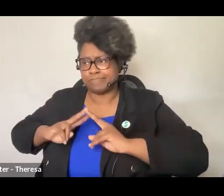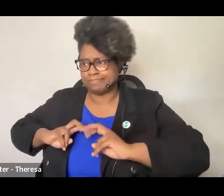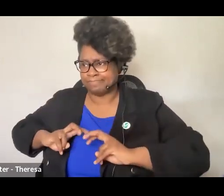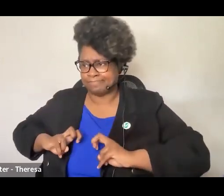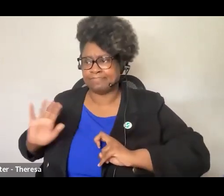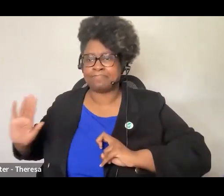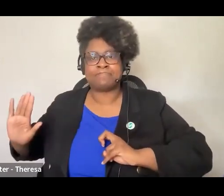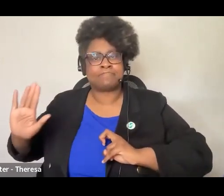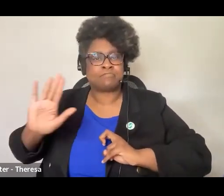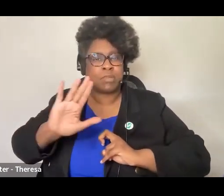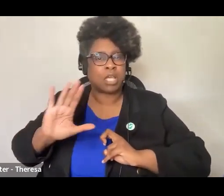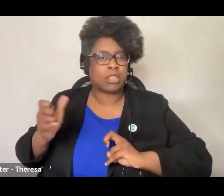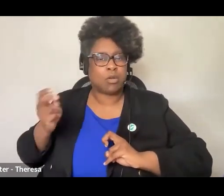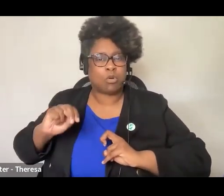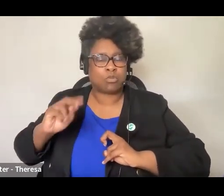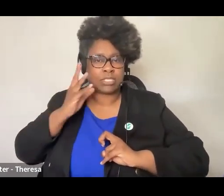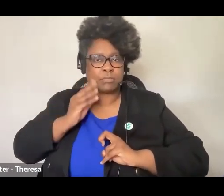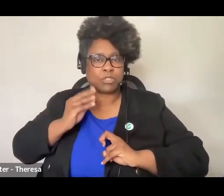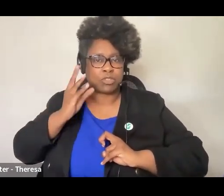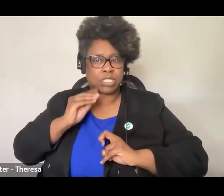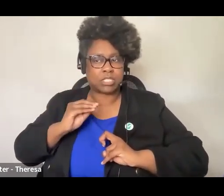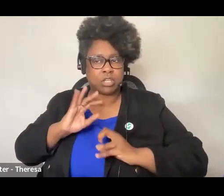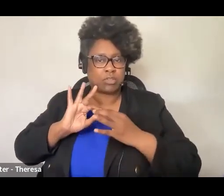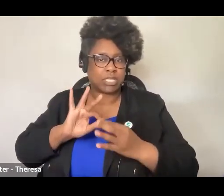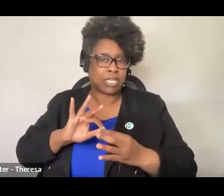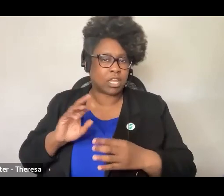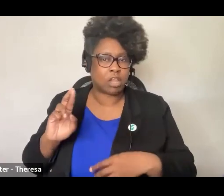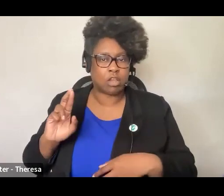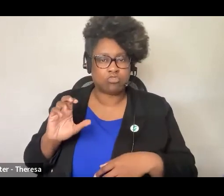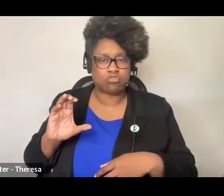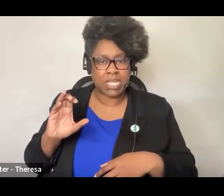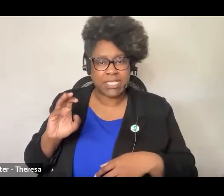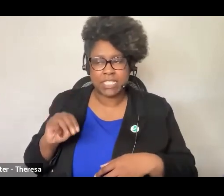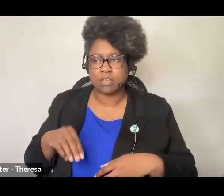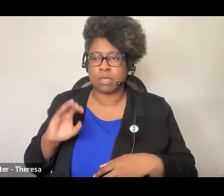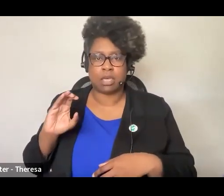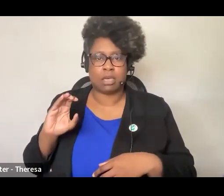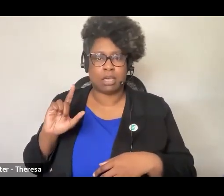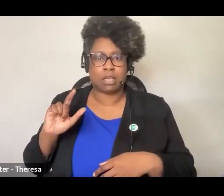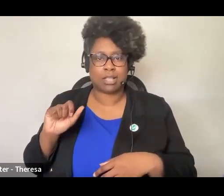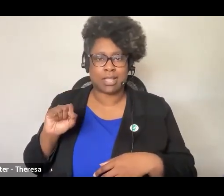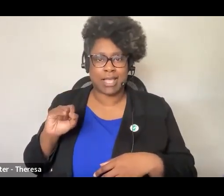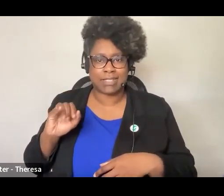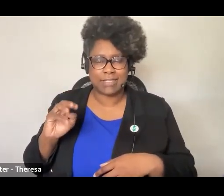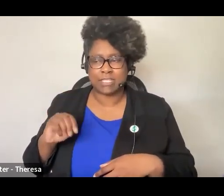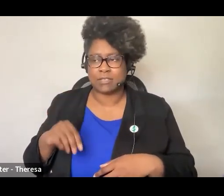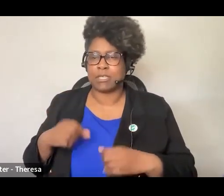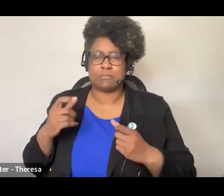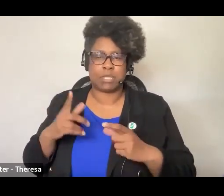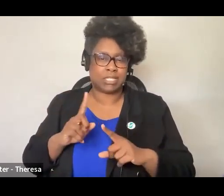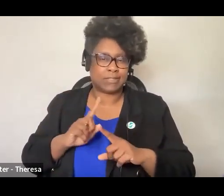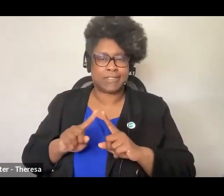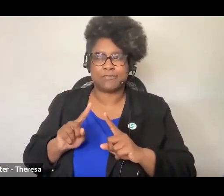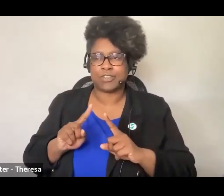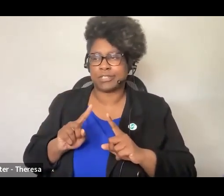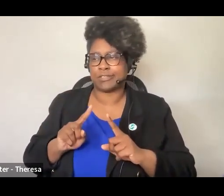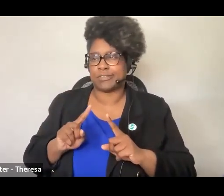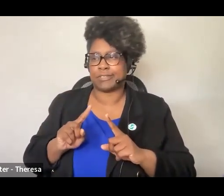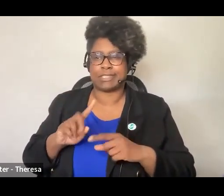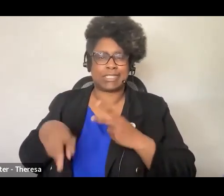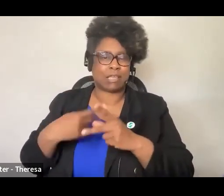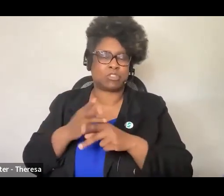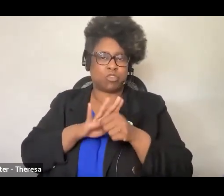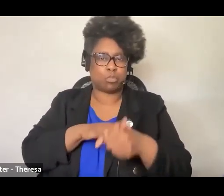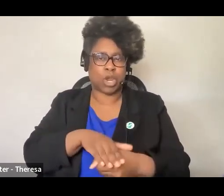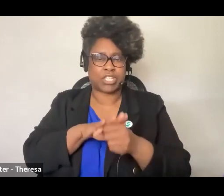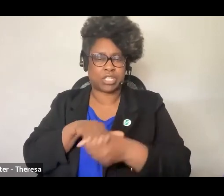experiences with with racism with you know classes and with you know many other forms of oppression and try